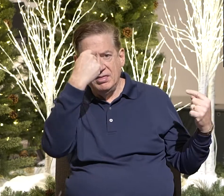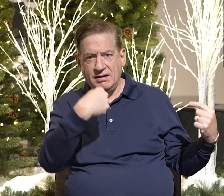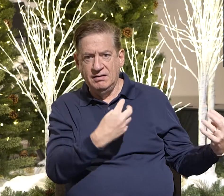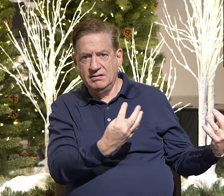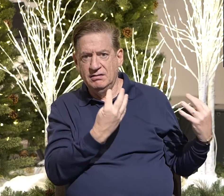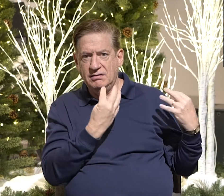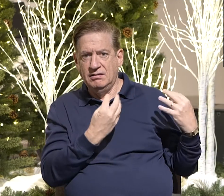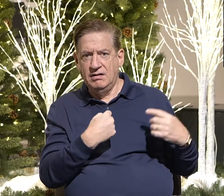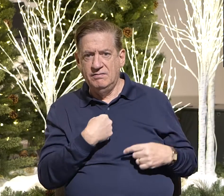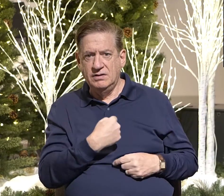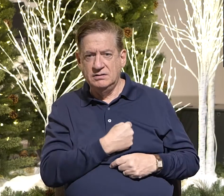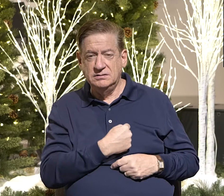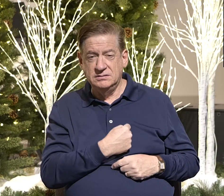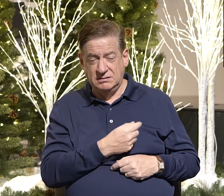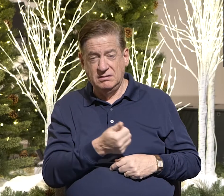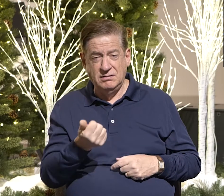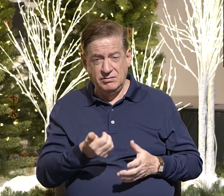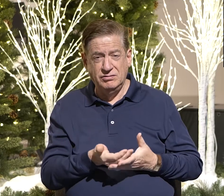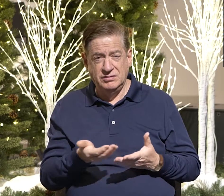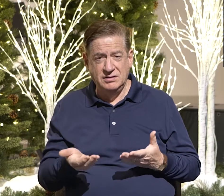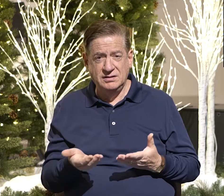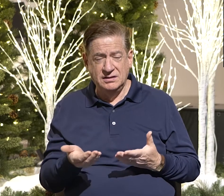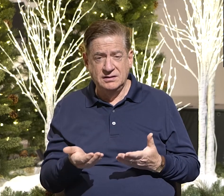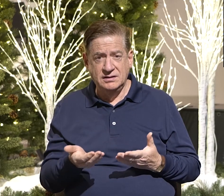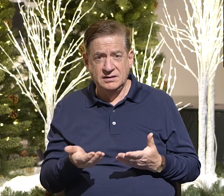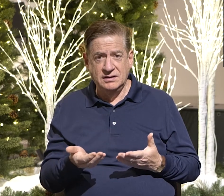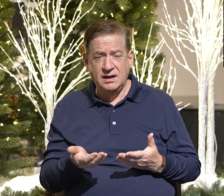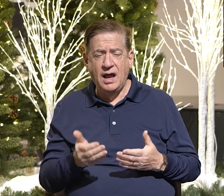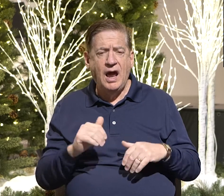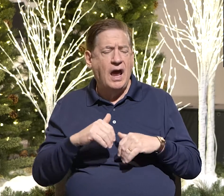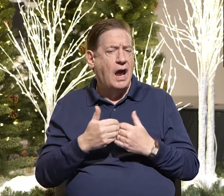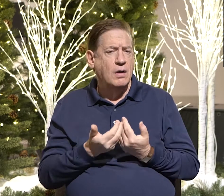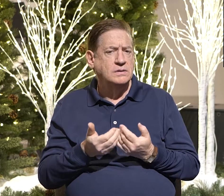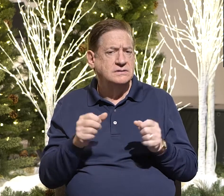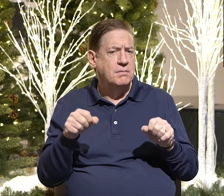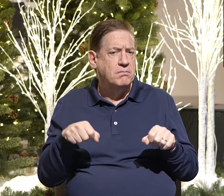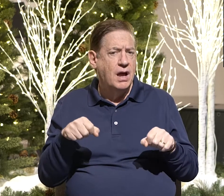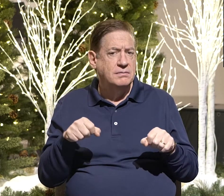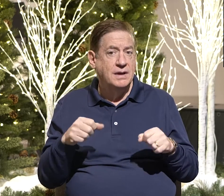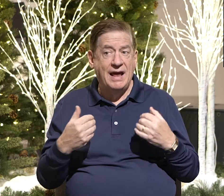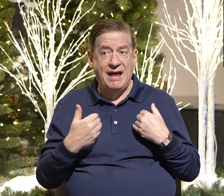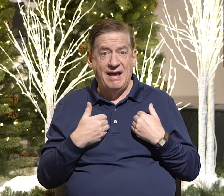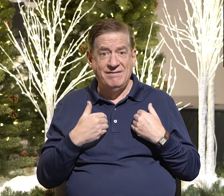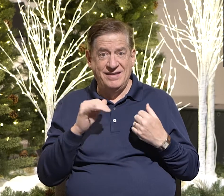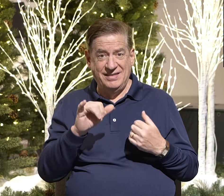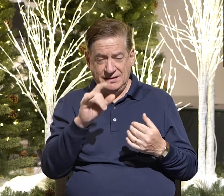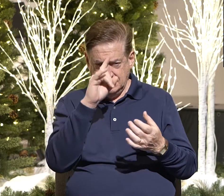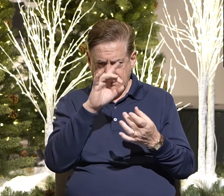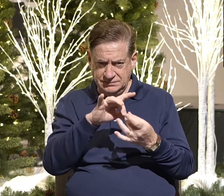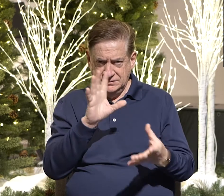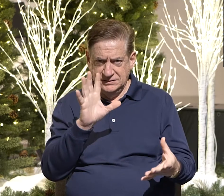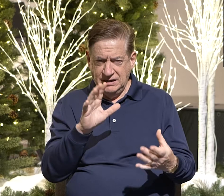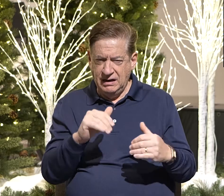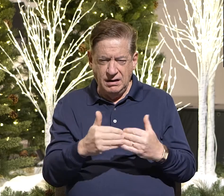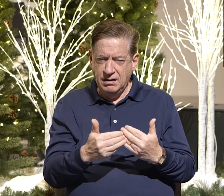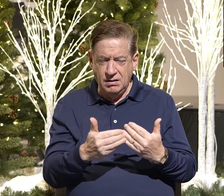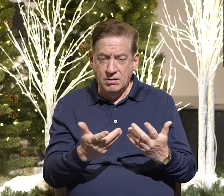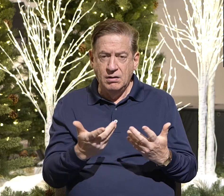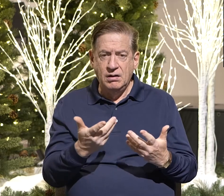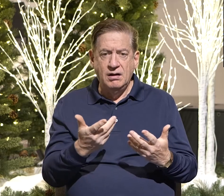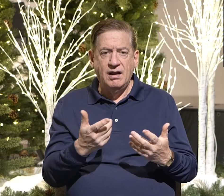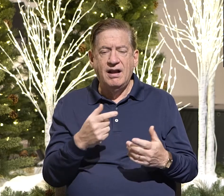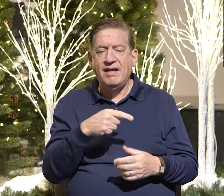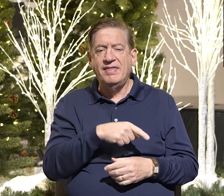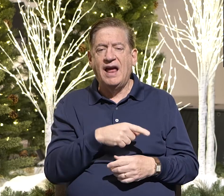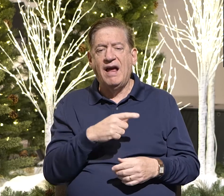Another thing in that list is, how is it possible to have this disconnect? Is that they have